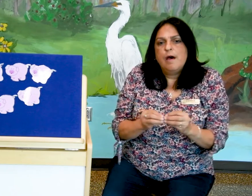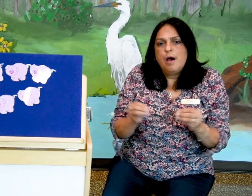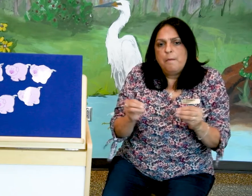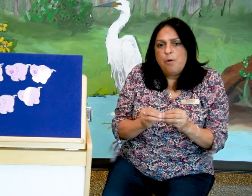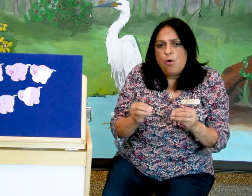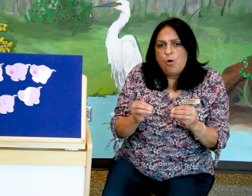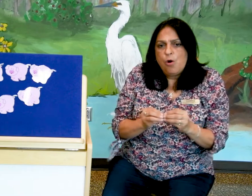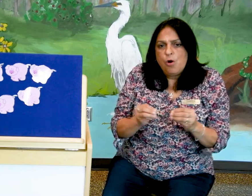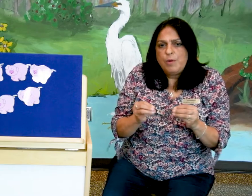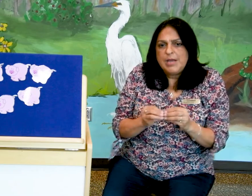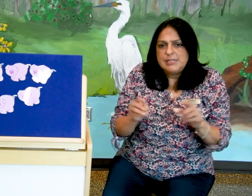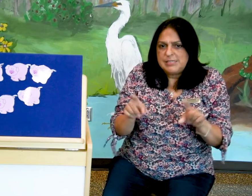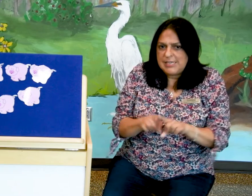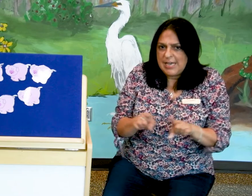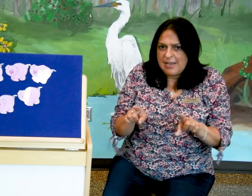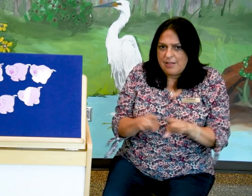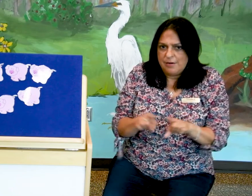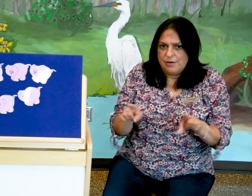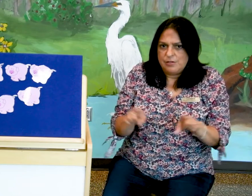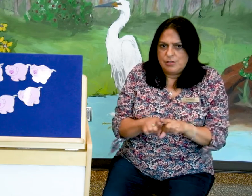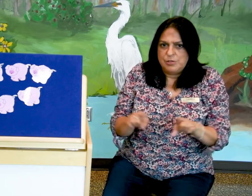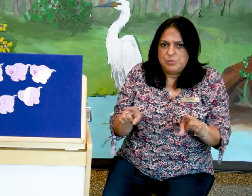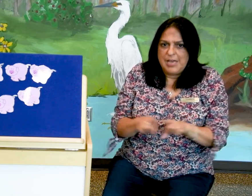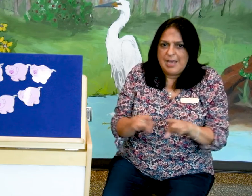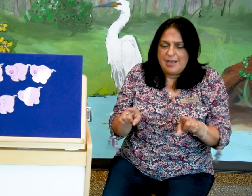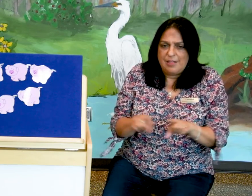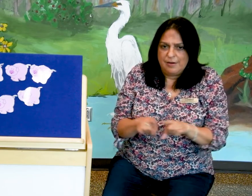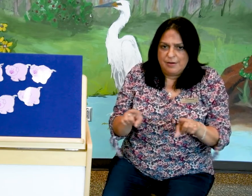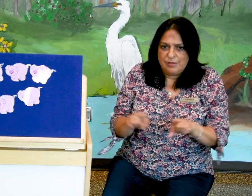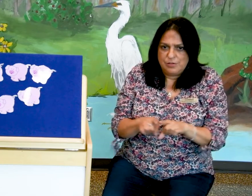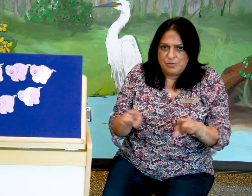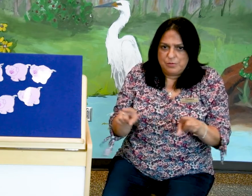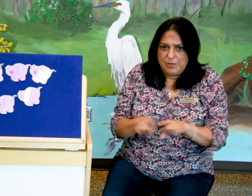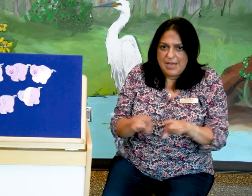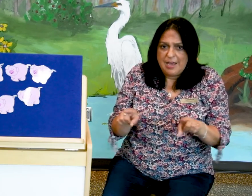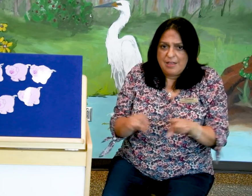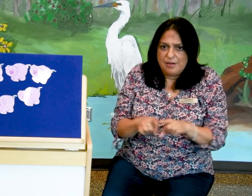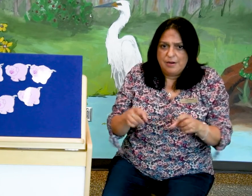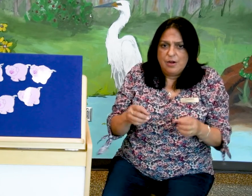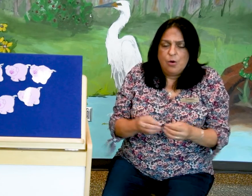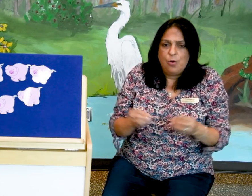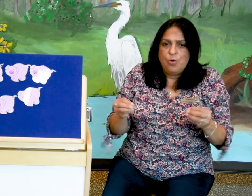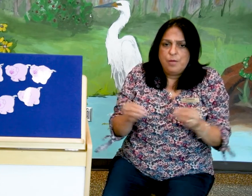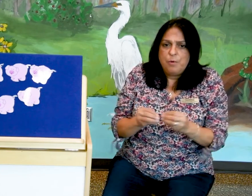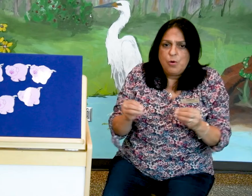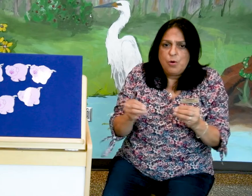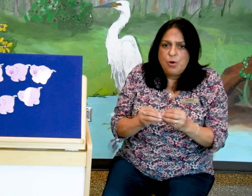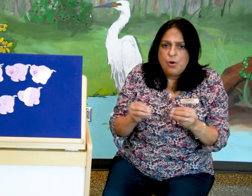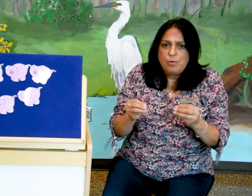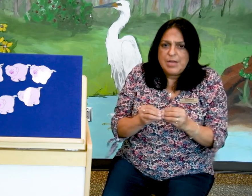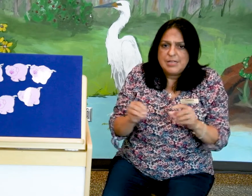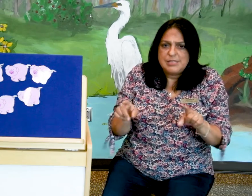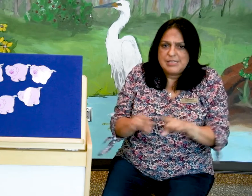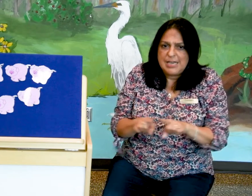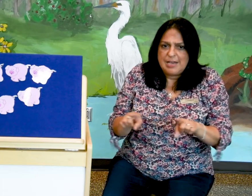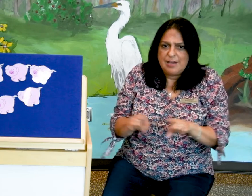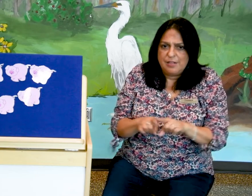The more we get together, together, together, oh the more we get together